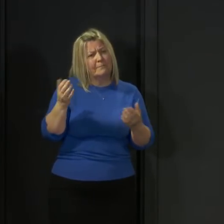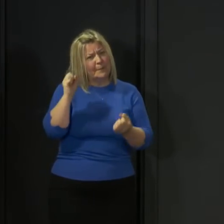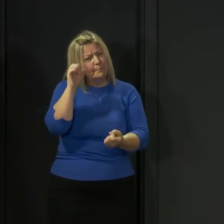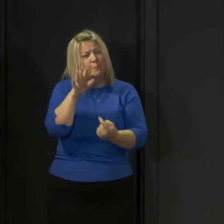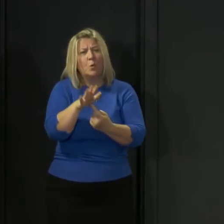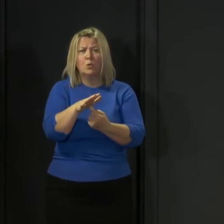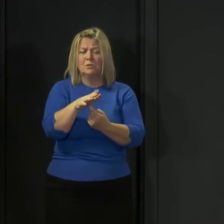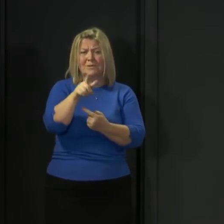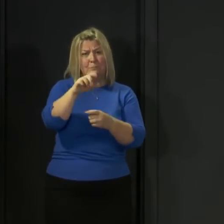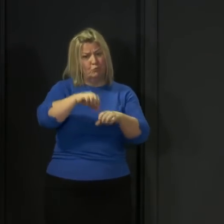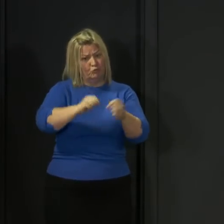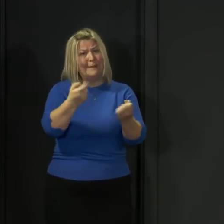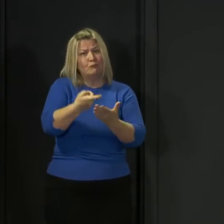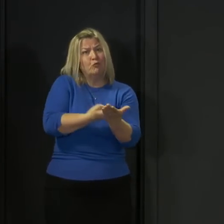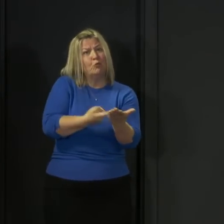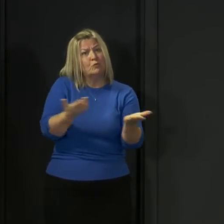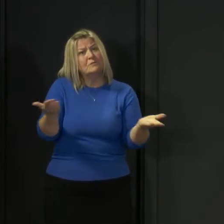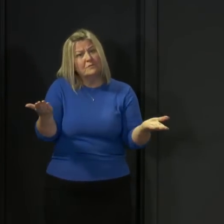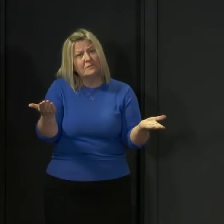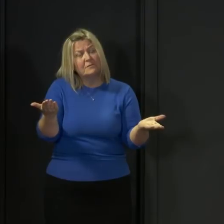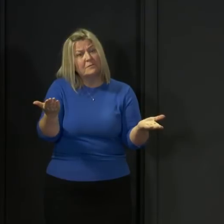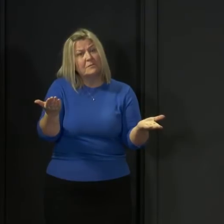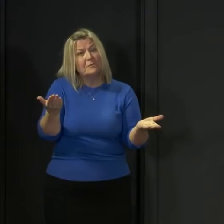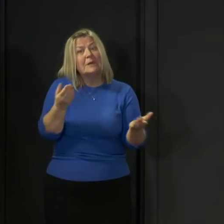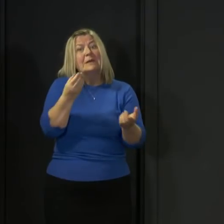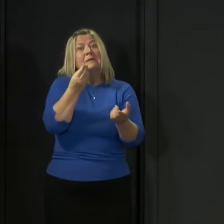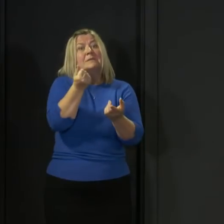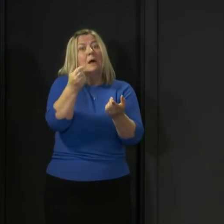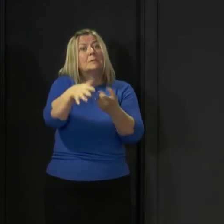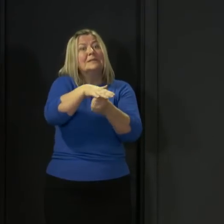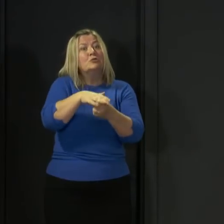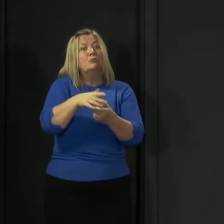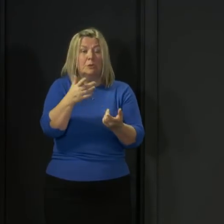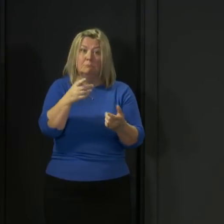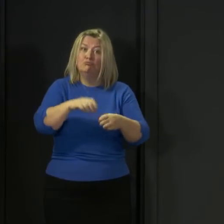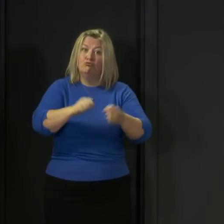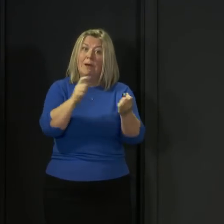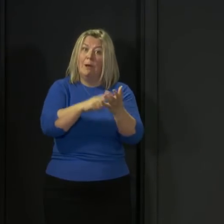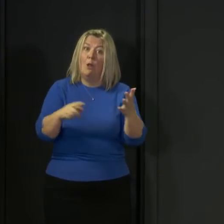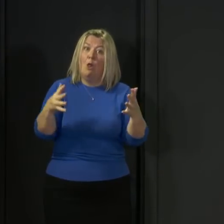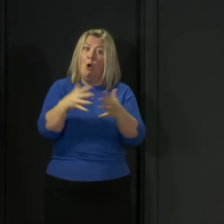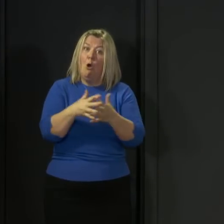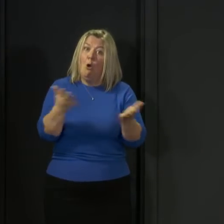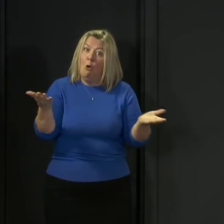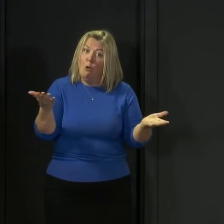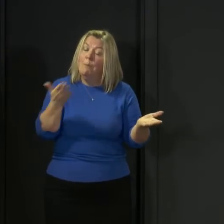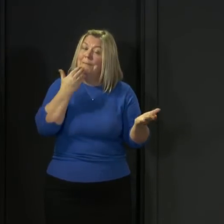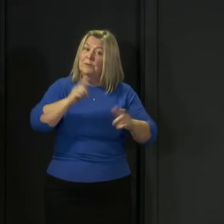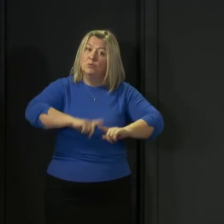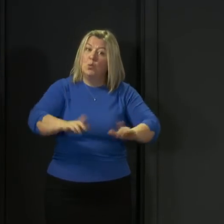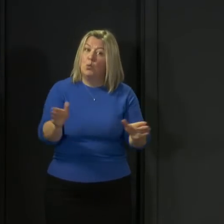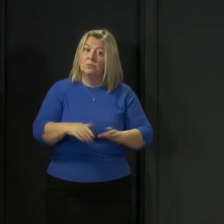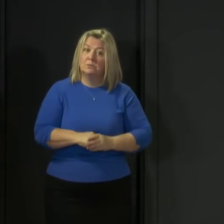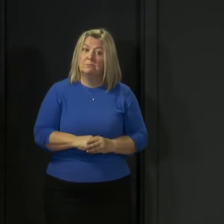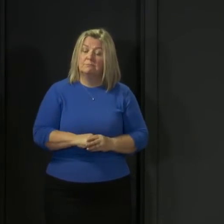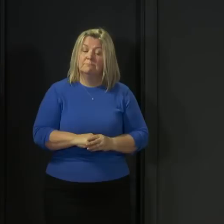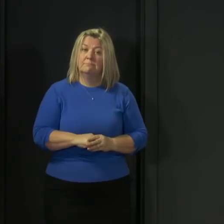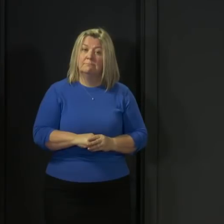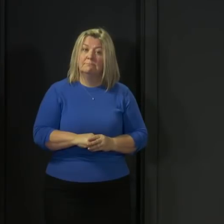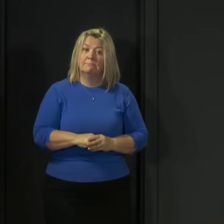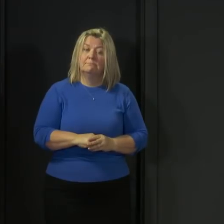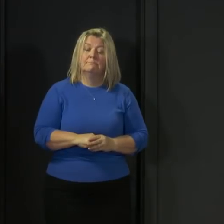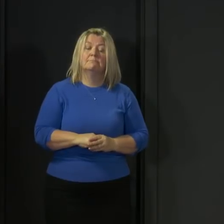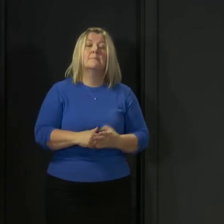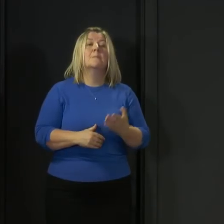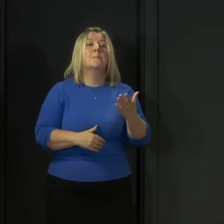you are breaking the rules and in some circumstances breaking the law so please don't do it. Severin Carell